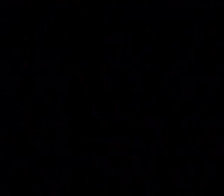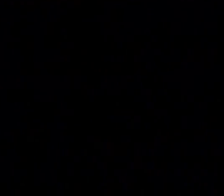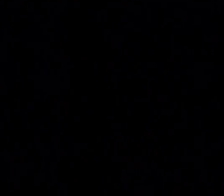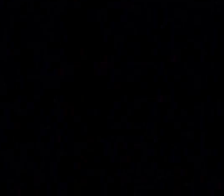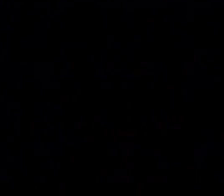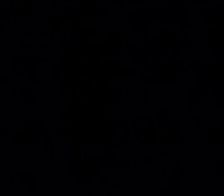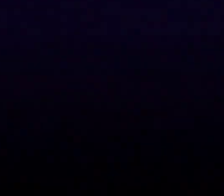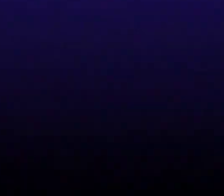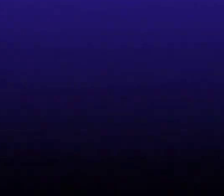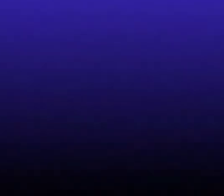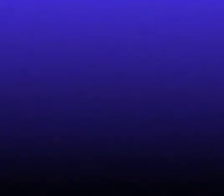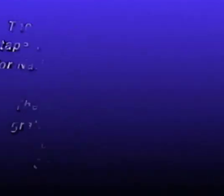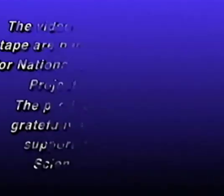Thank